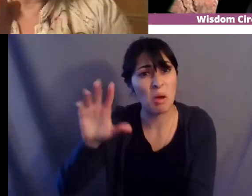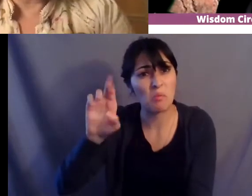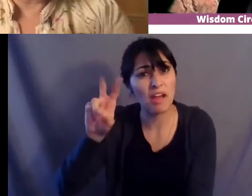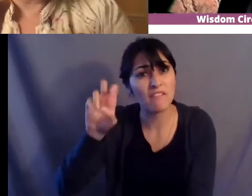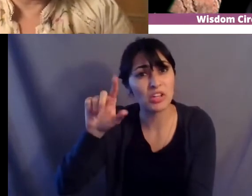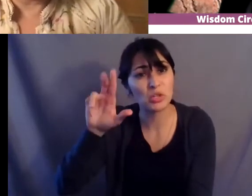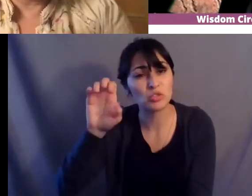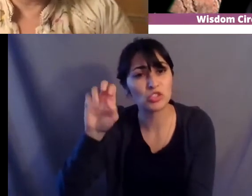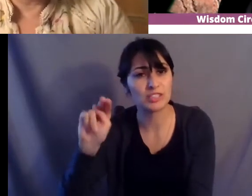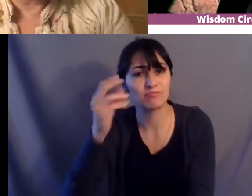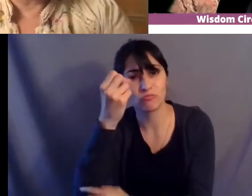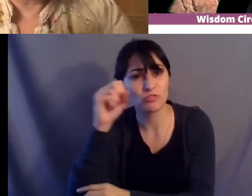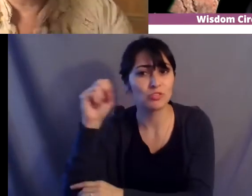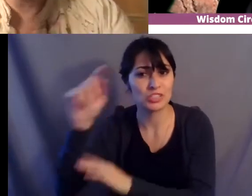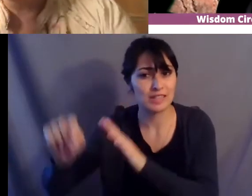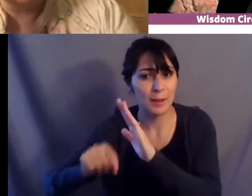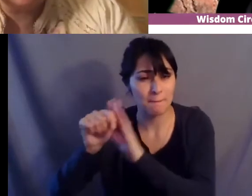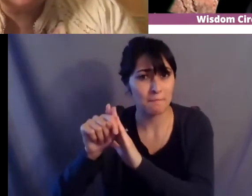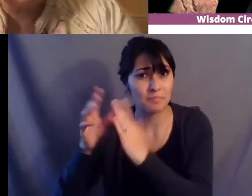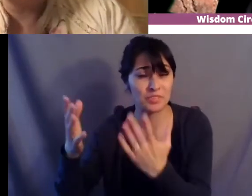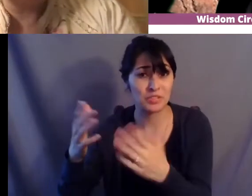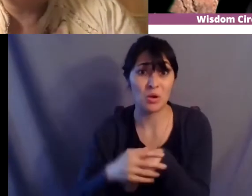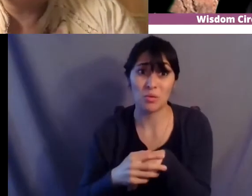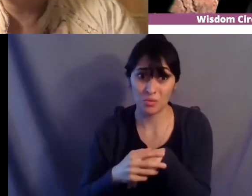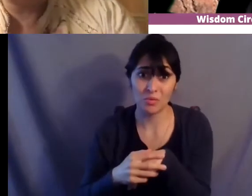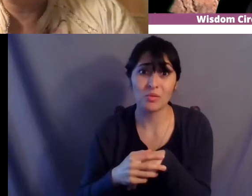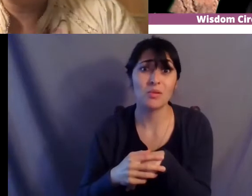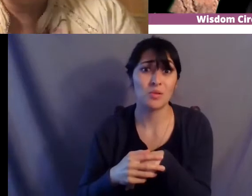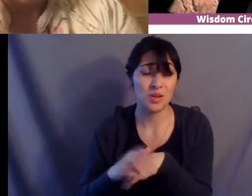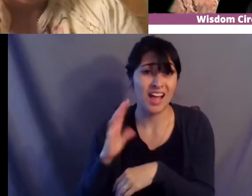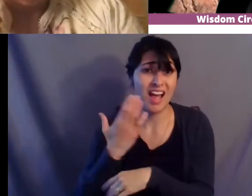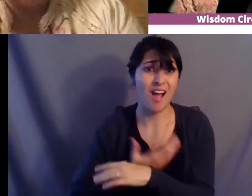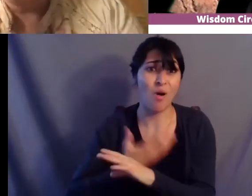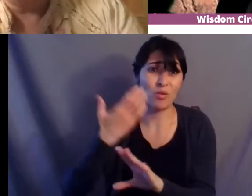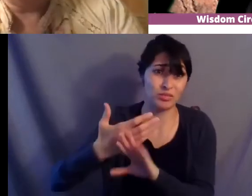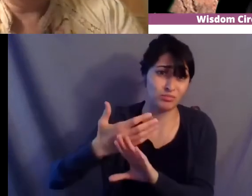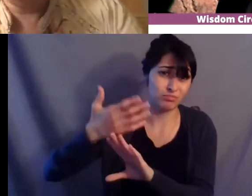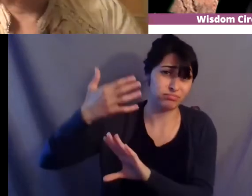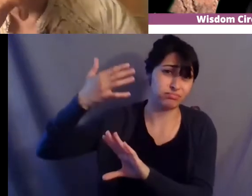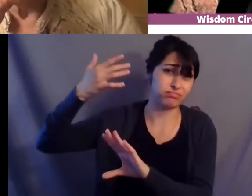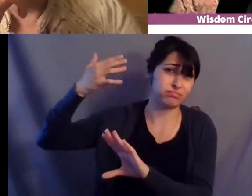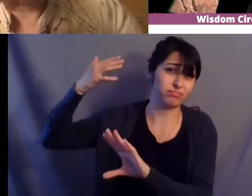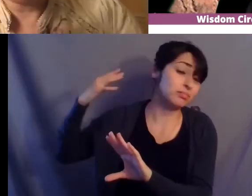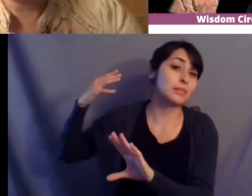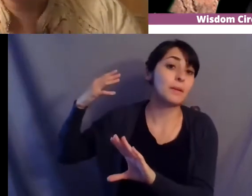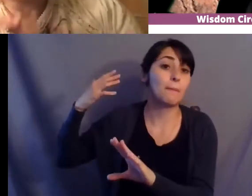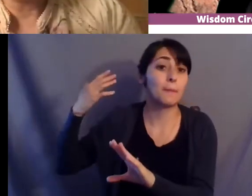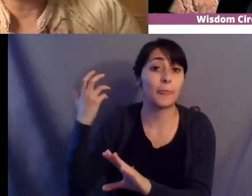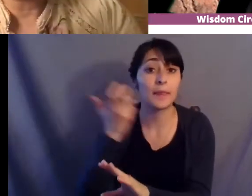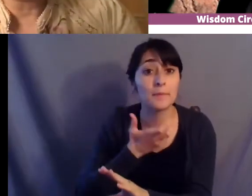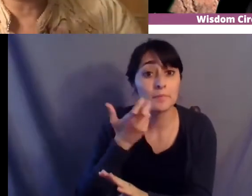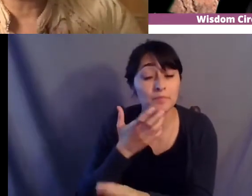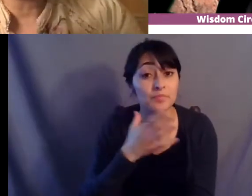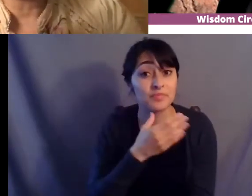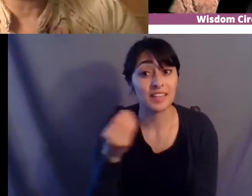know it's it's a long long it's a long long haul and even early